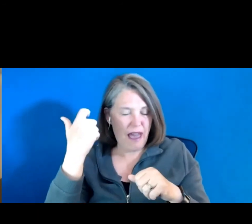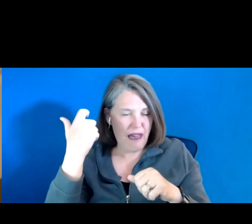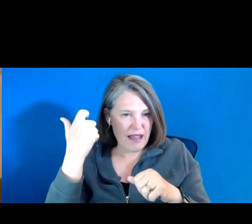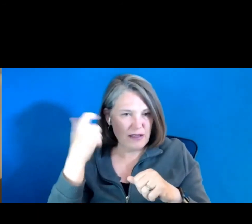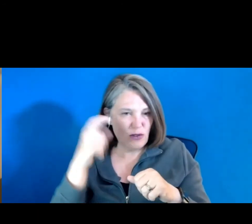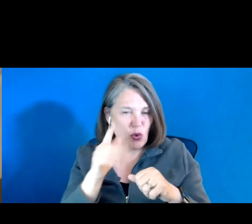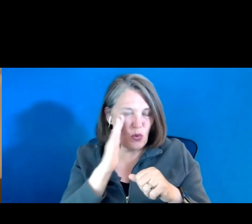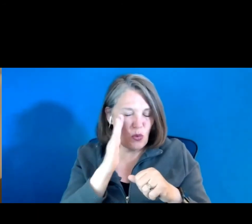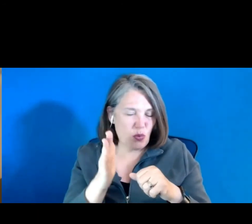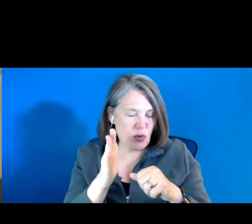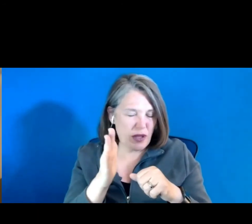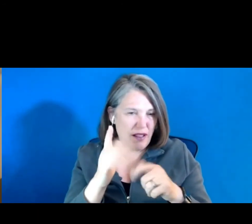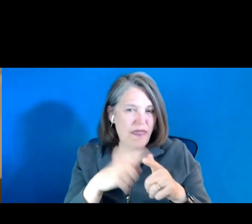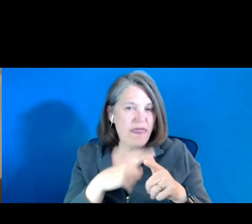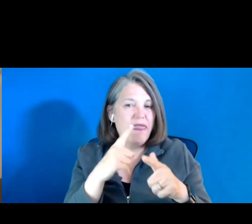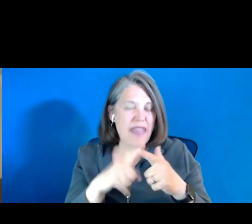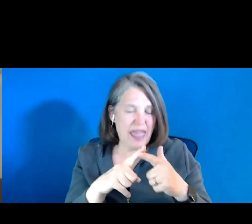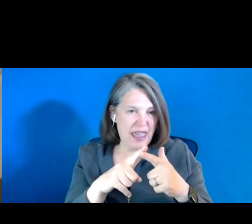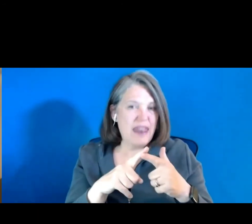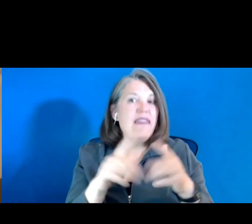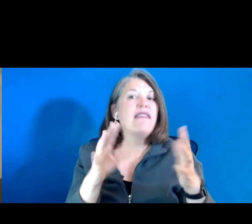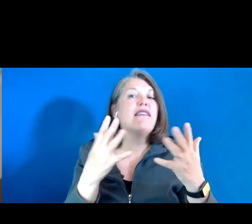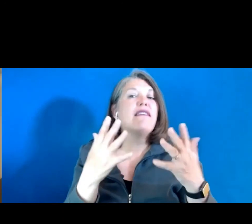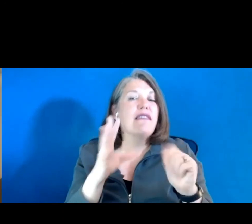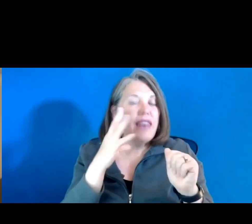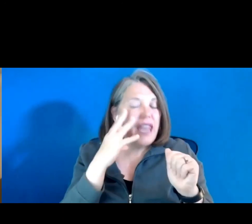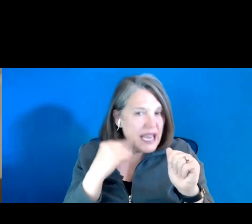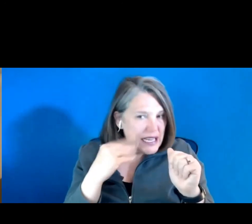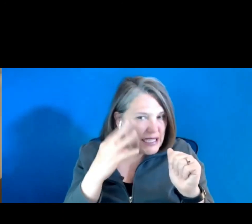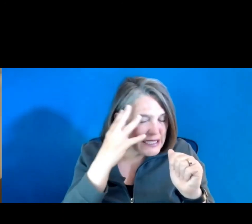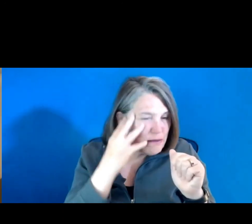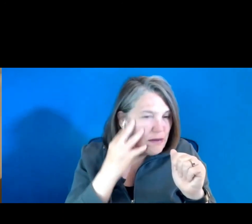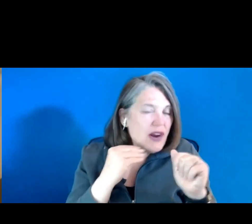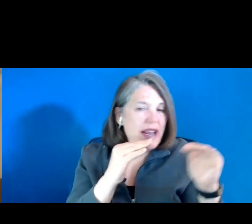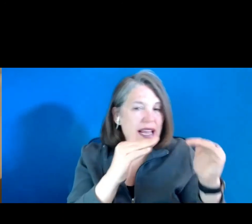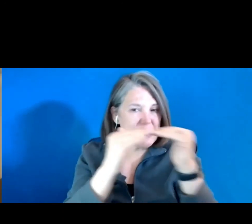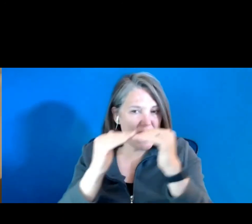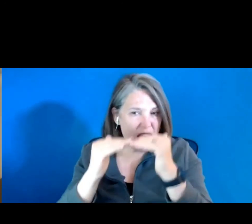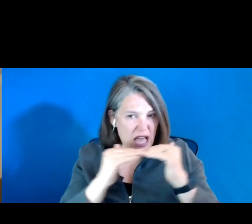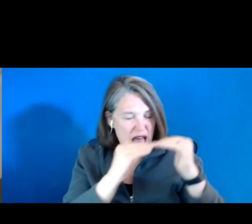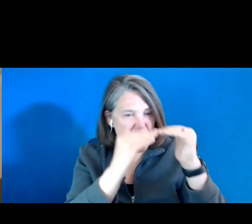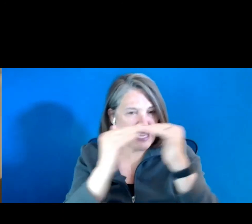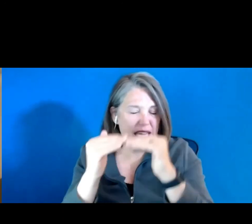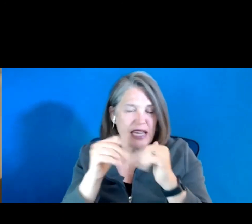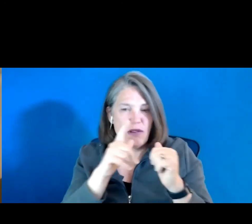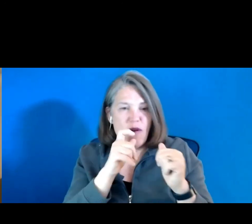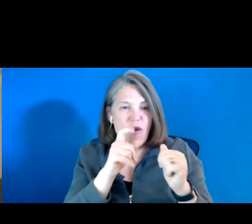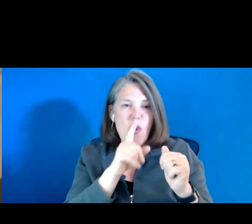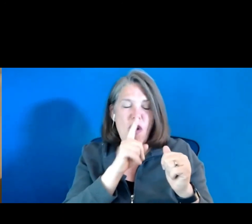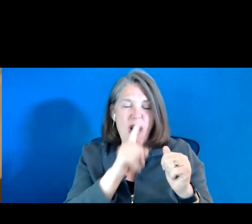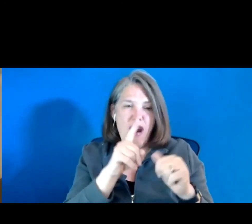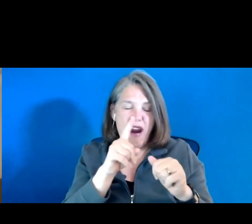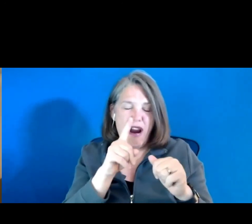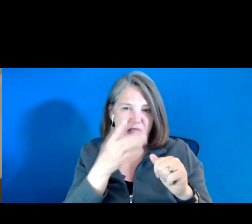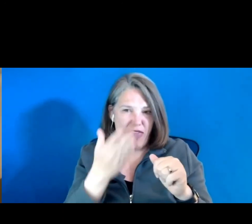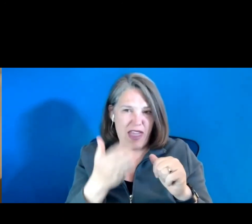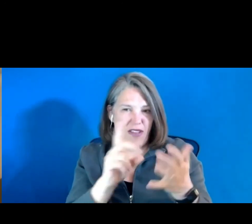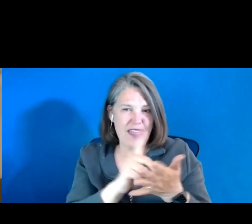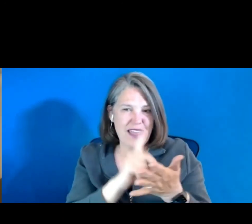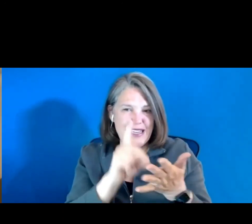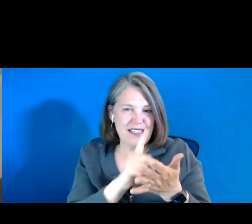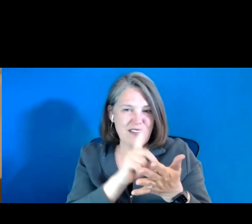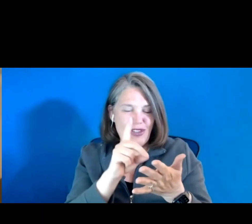you will then be experiencing, uh, uh, who are at that dissertation stage,